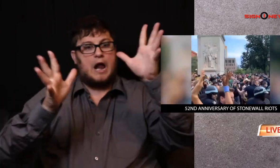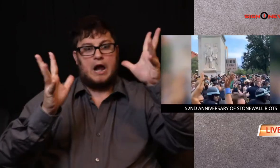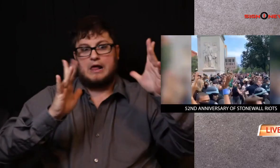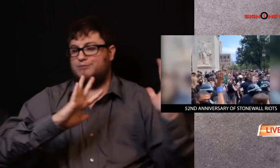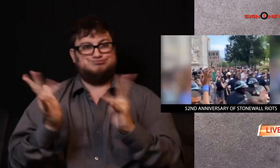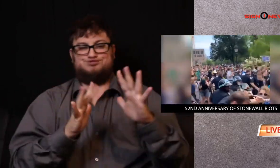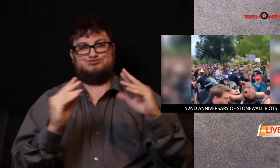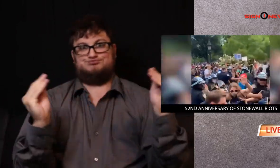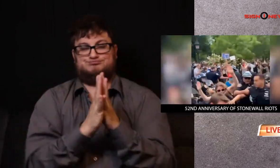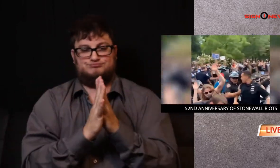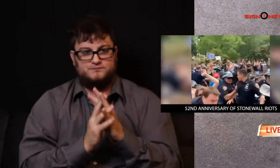liberation march.